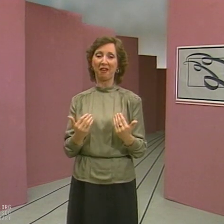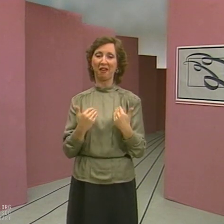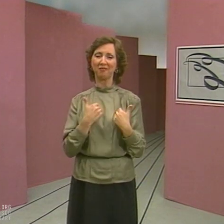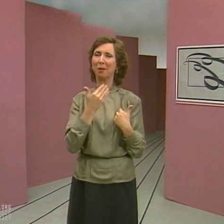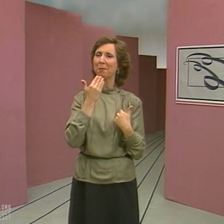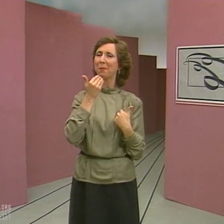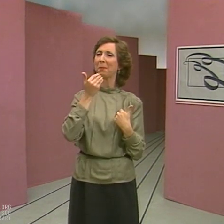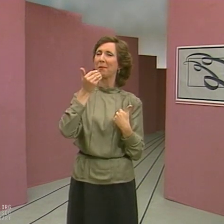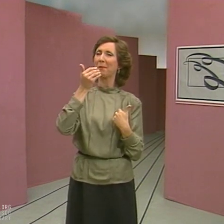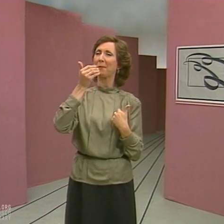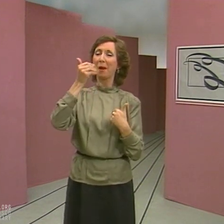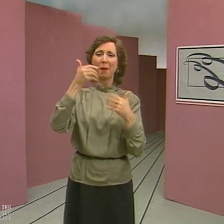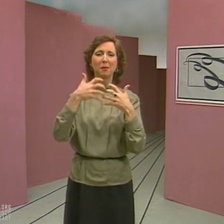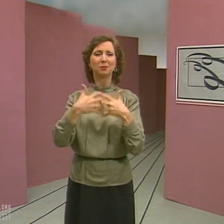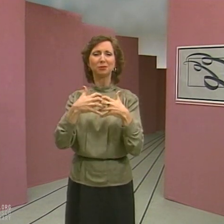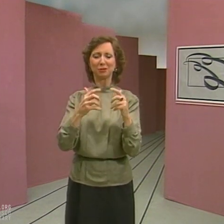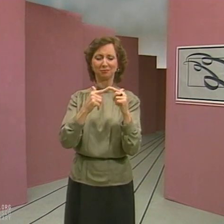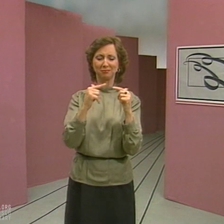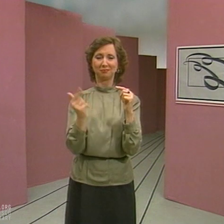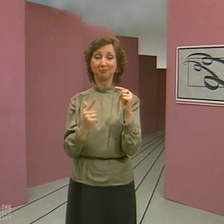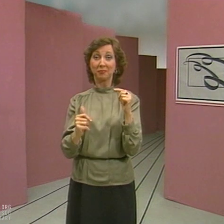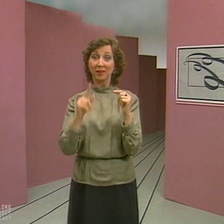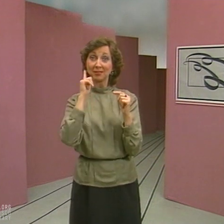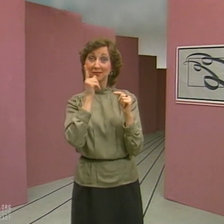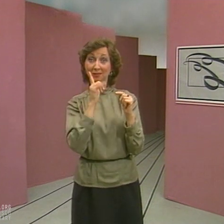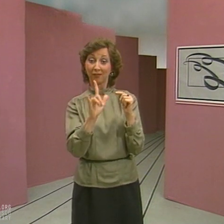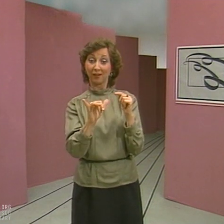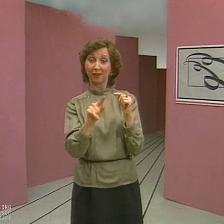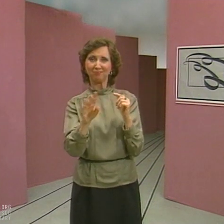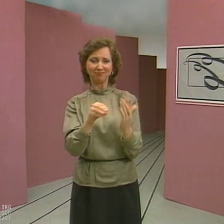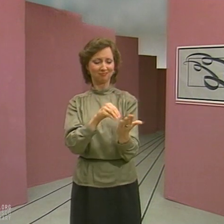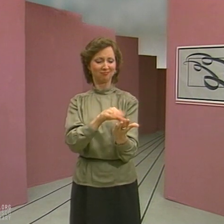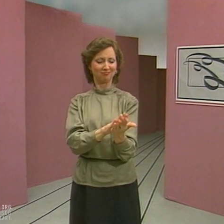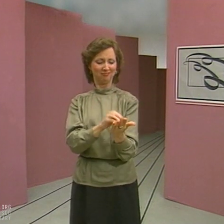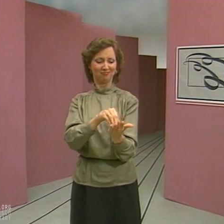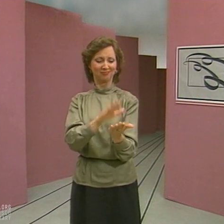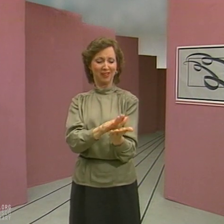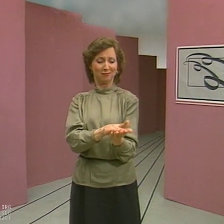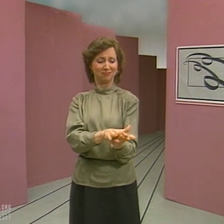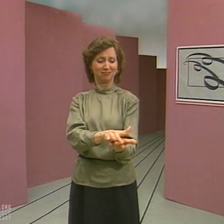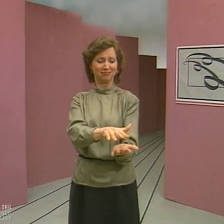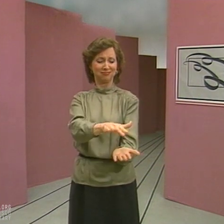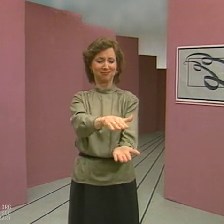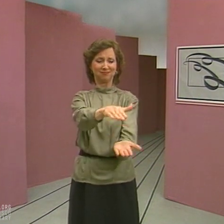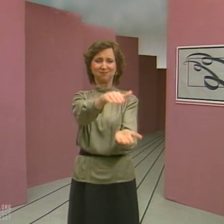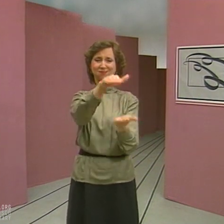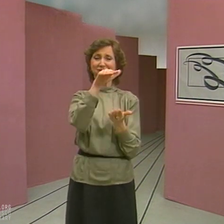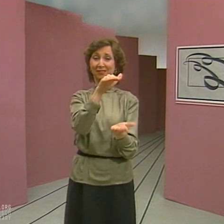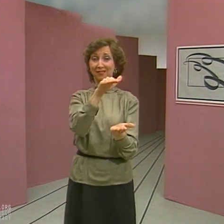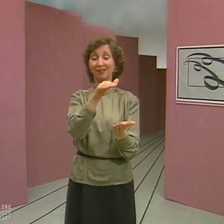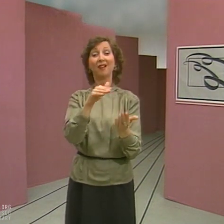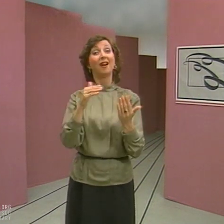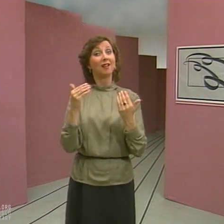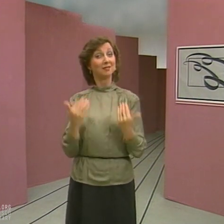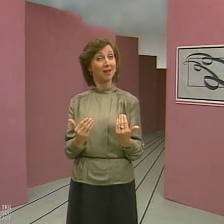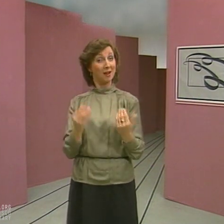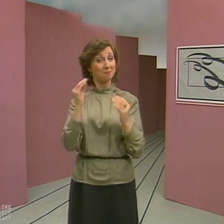increasingly easier to record and preserve the growing body of deaf literary works. Soon,